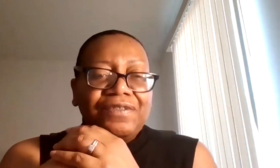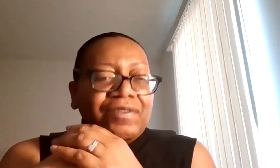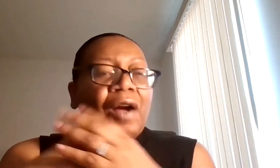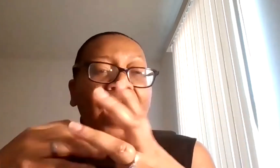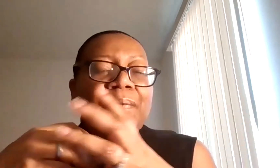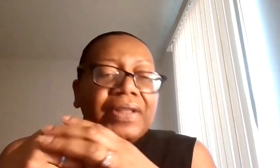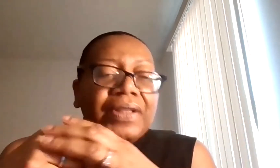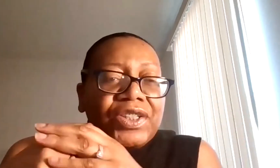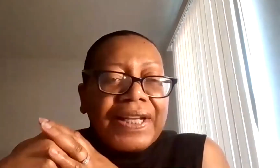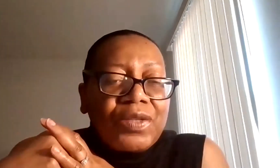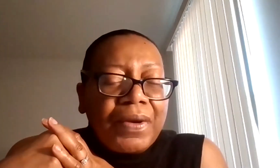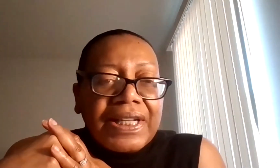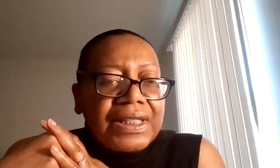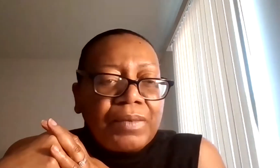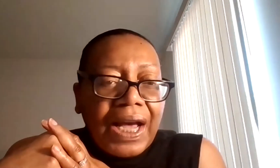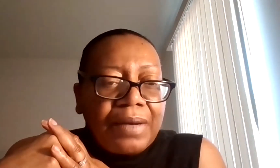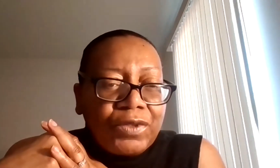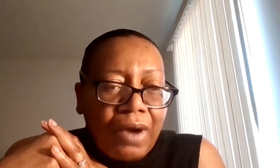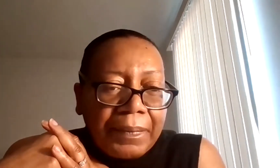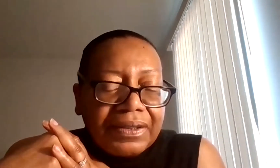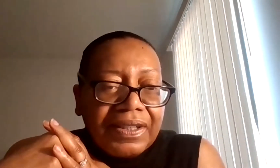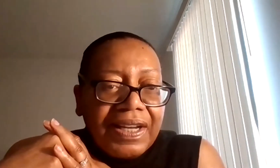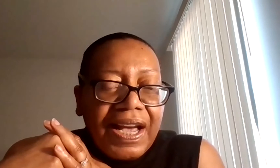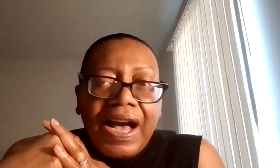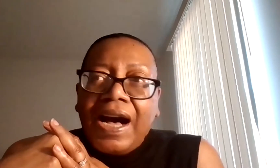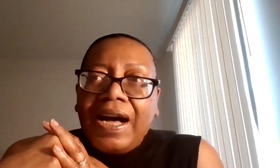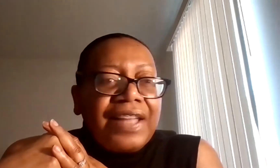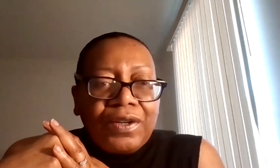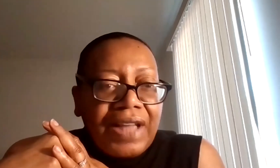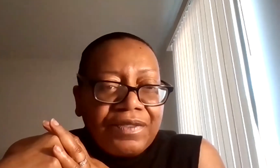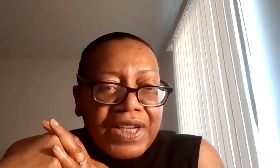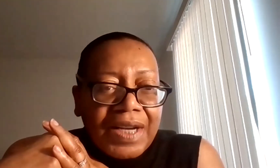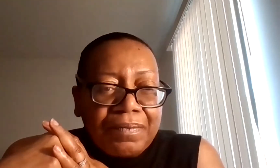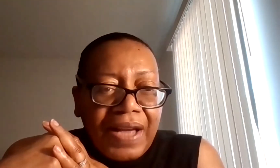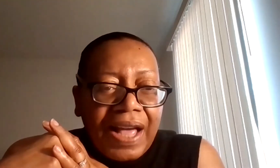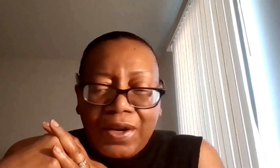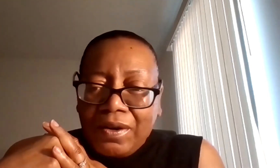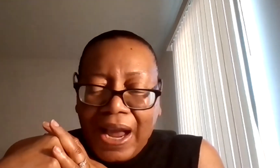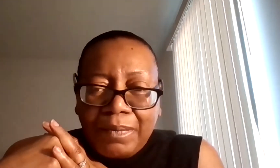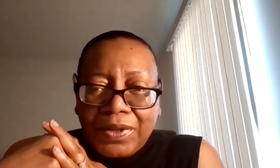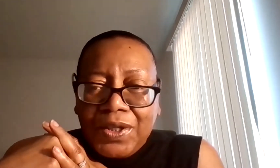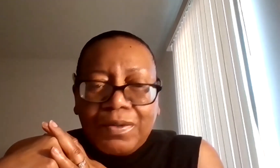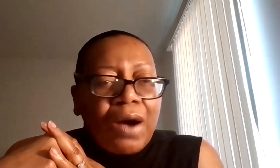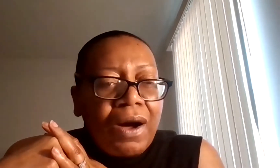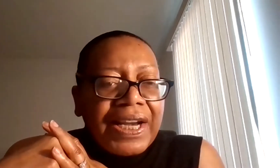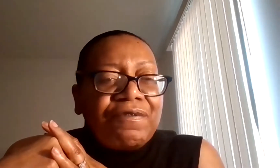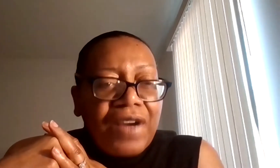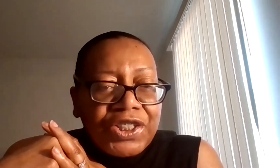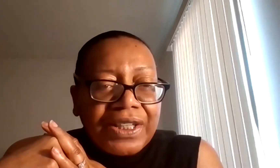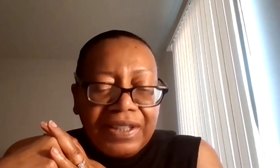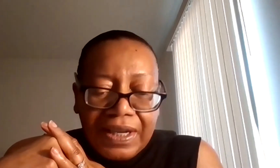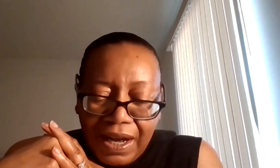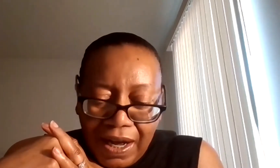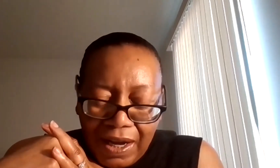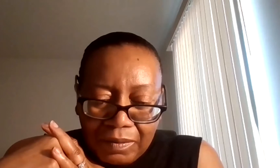half of our population will experience some type of trauma, uh, in their lifetime. And they're able to go on and